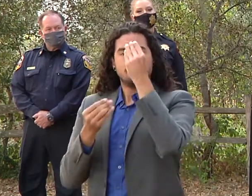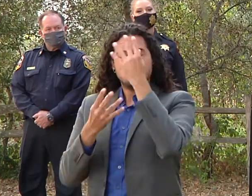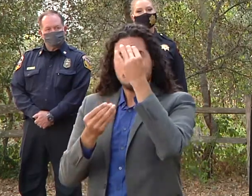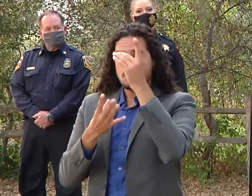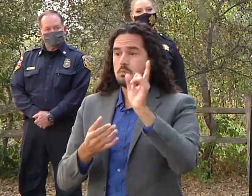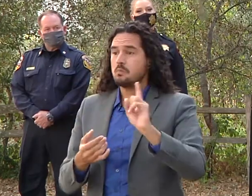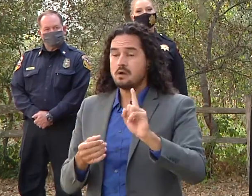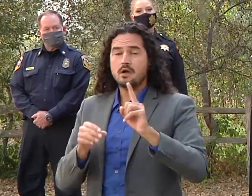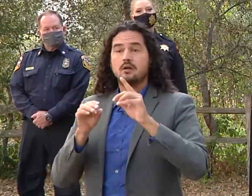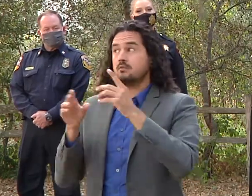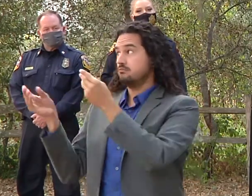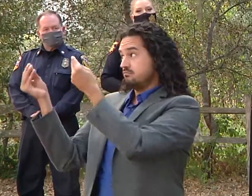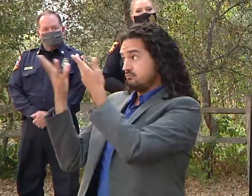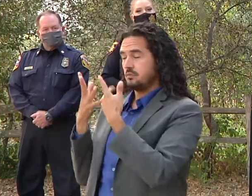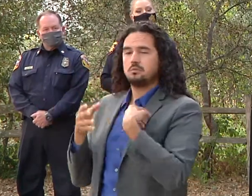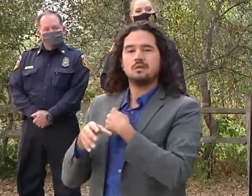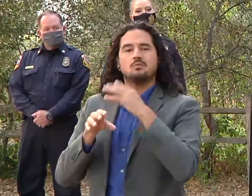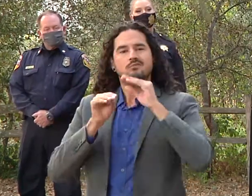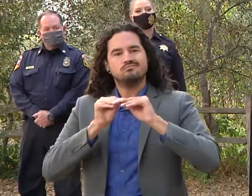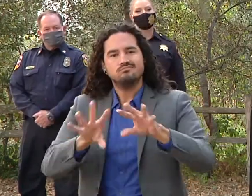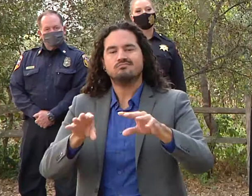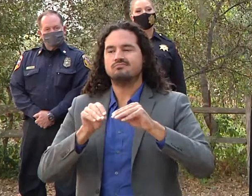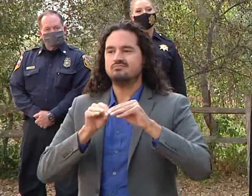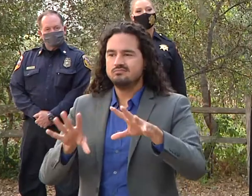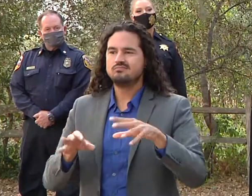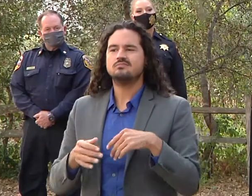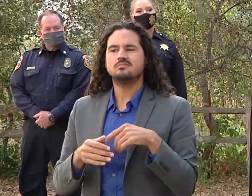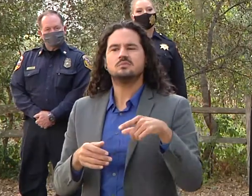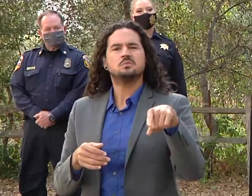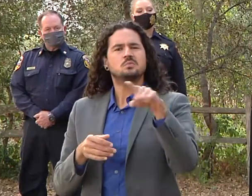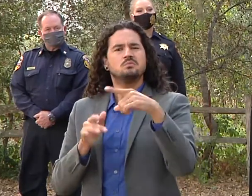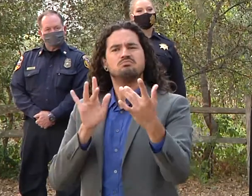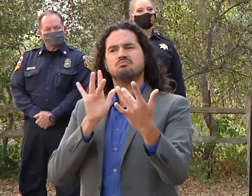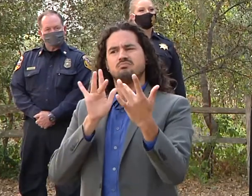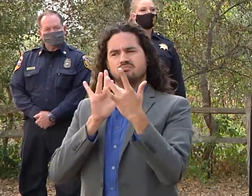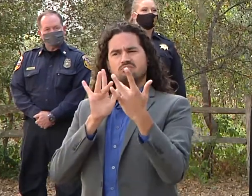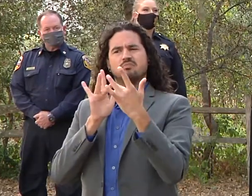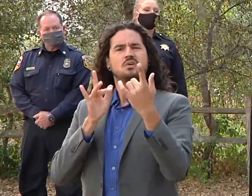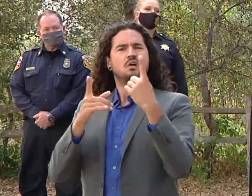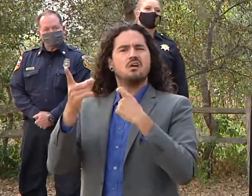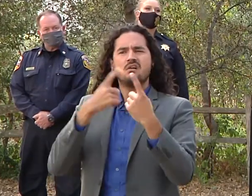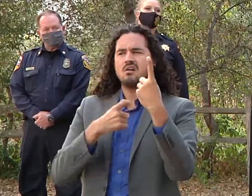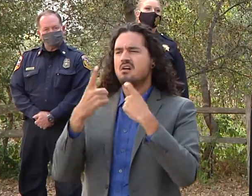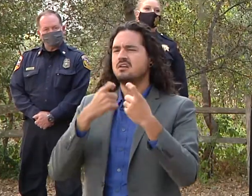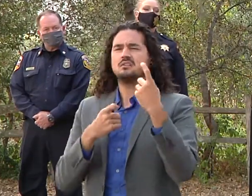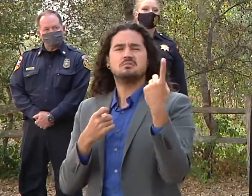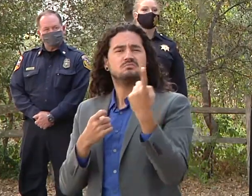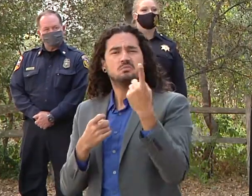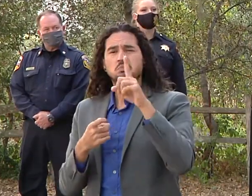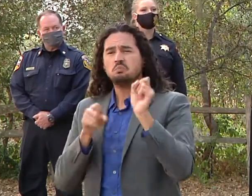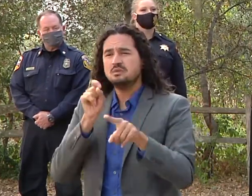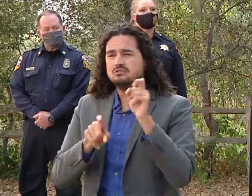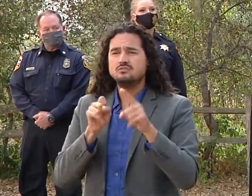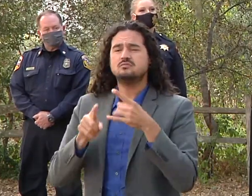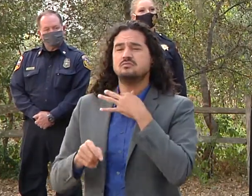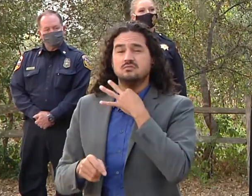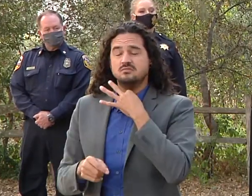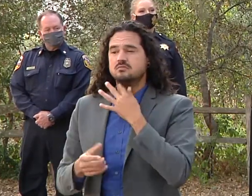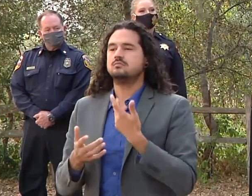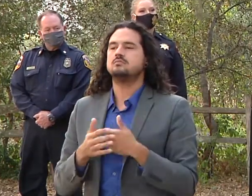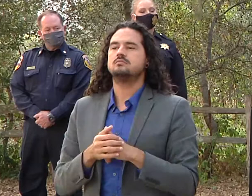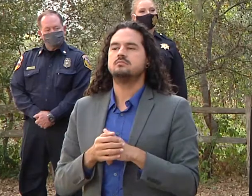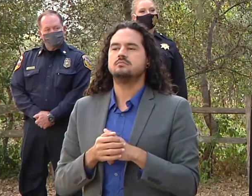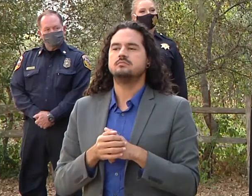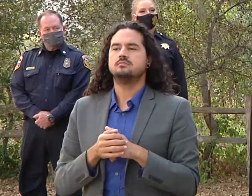we feel you need to know or or allowing you to be able to reach out to us to ask us questions and so um please you know stay stay tuned